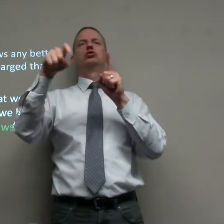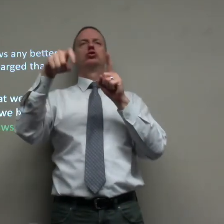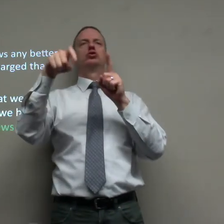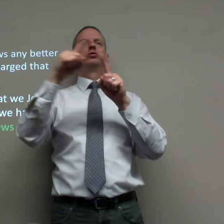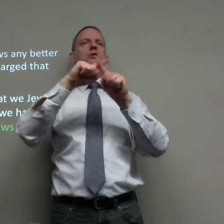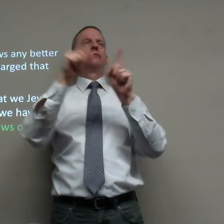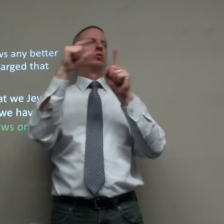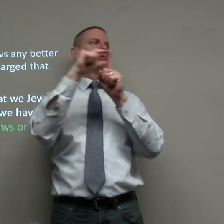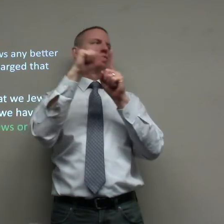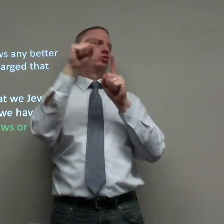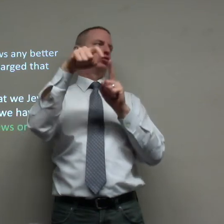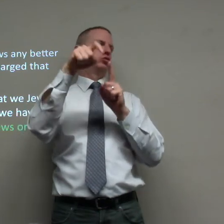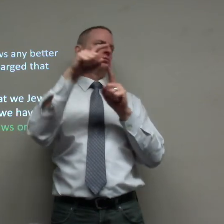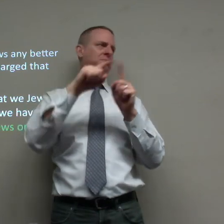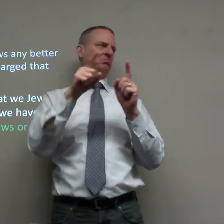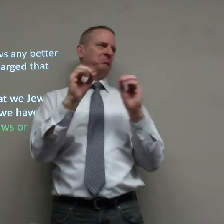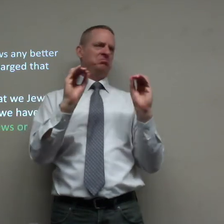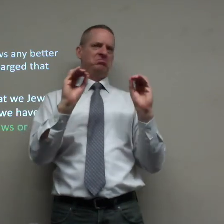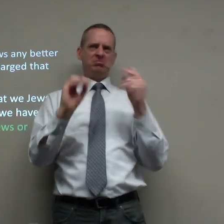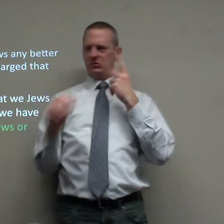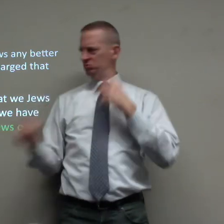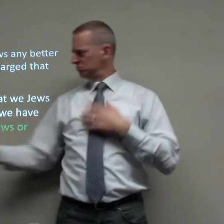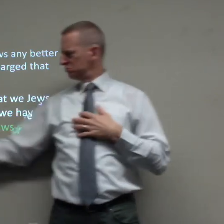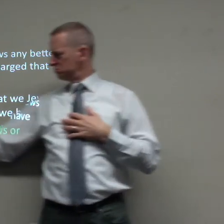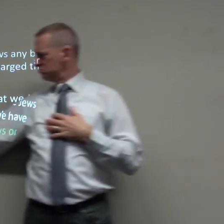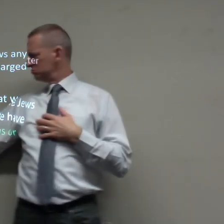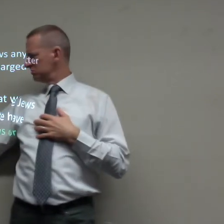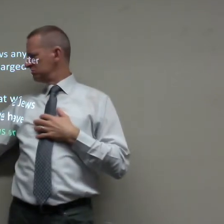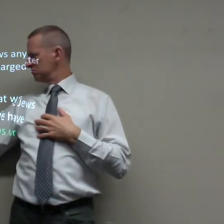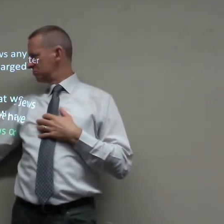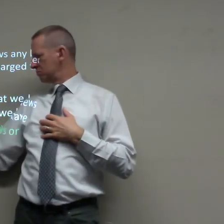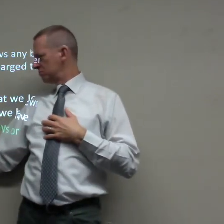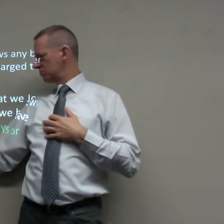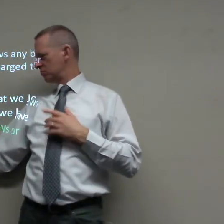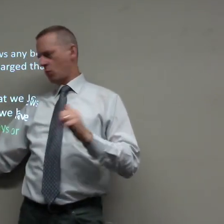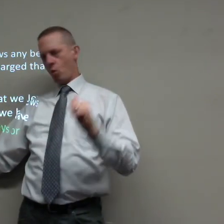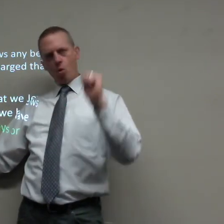Maybe they should use a different English word. But there is not. It's all people.